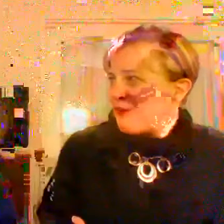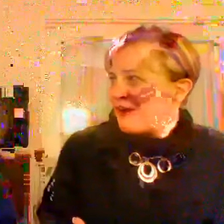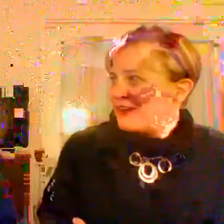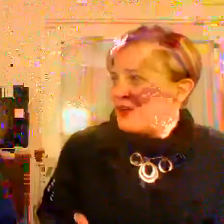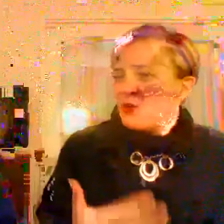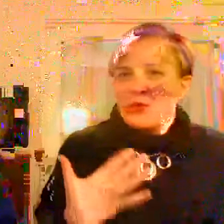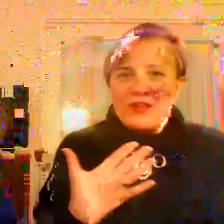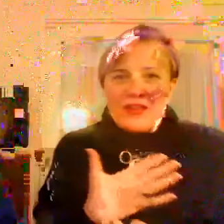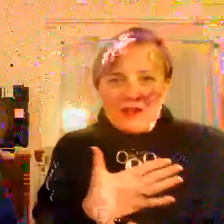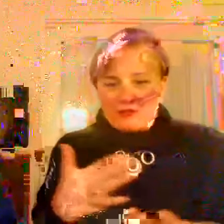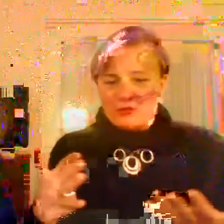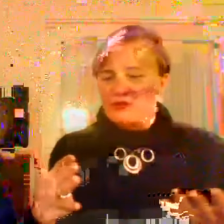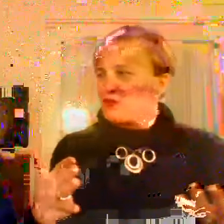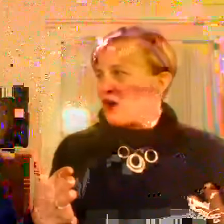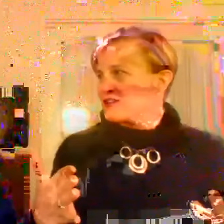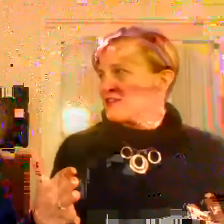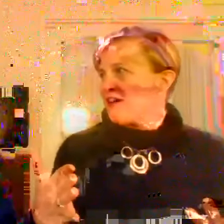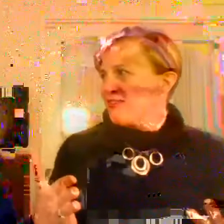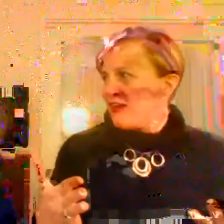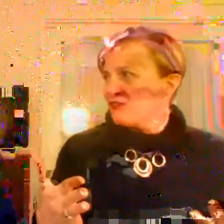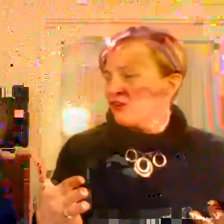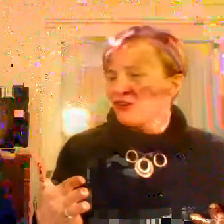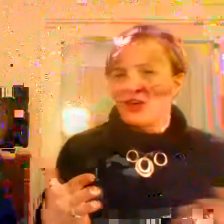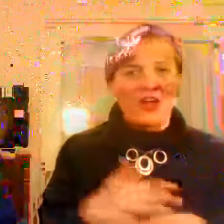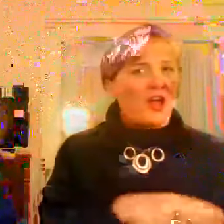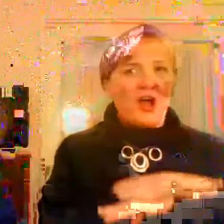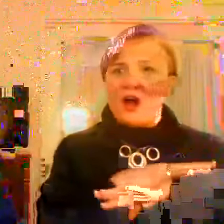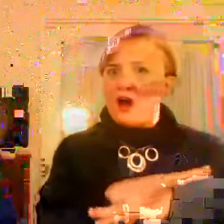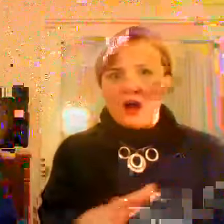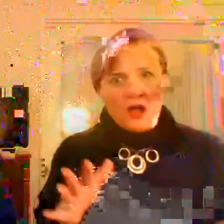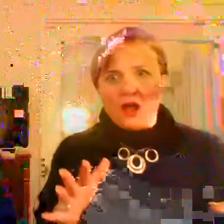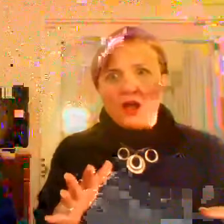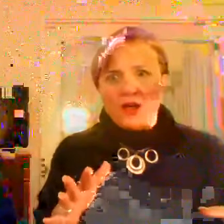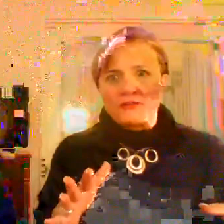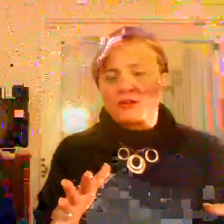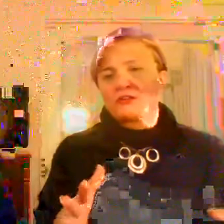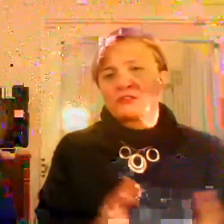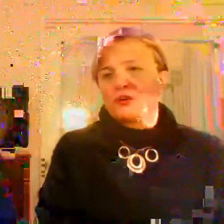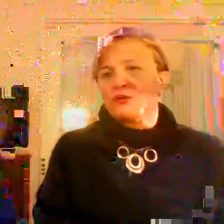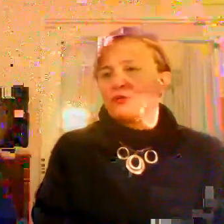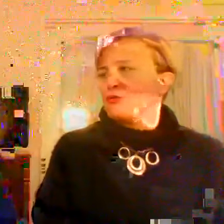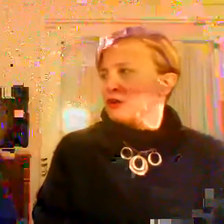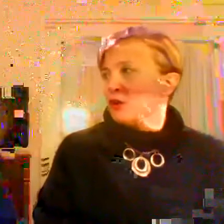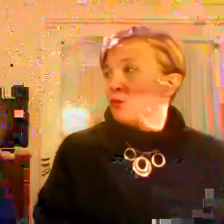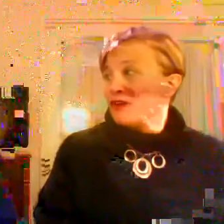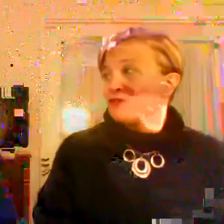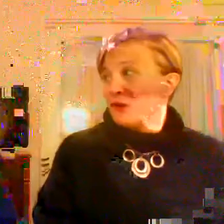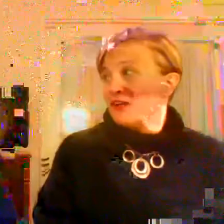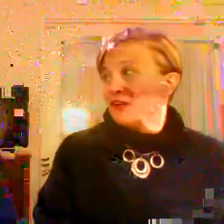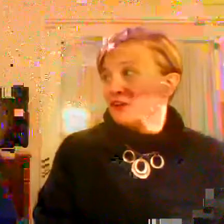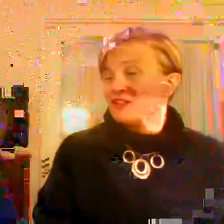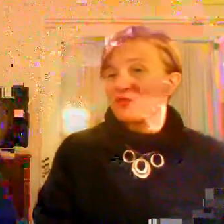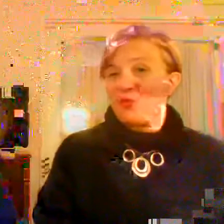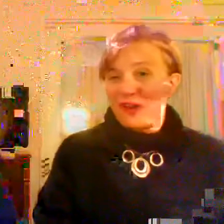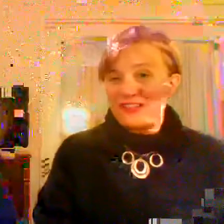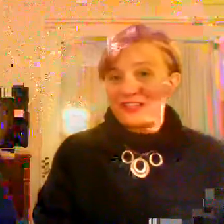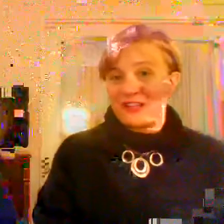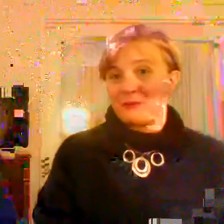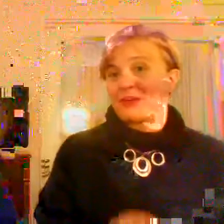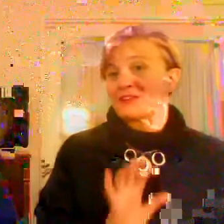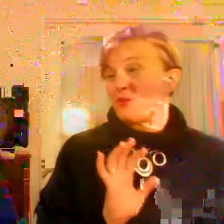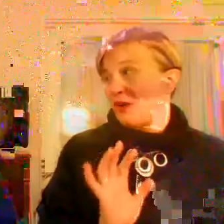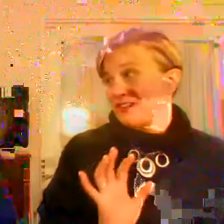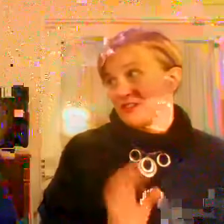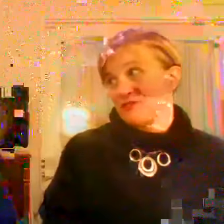mastermind. Yeah. We never would have got to that level. Don't get that far. Yeah. Ever. So, you know, what you've created here is quite